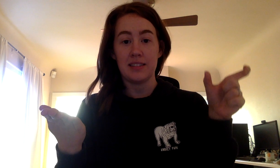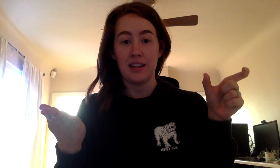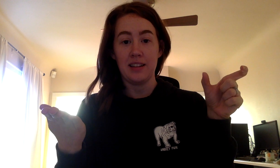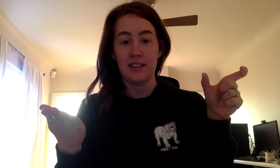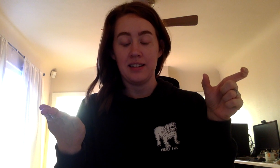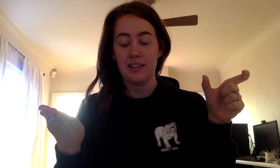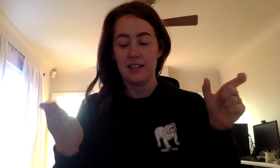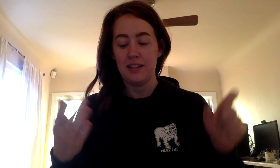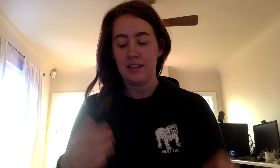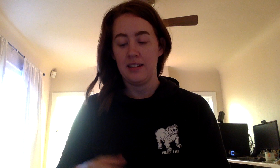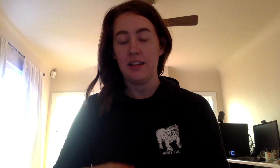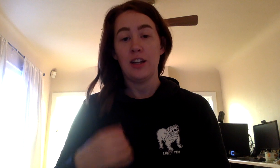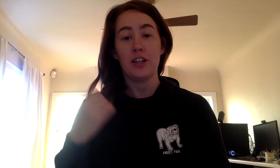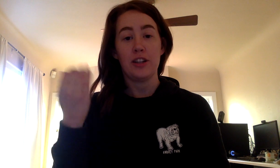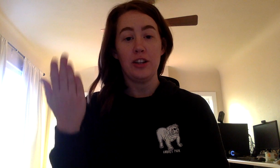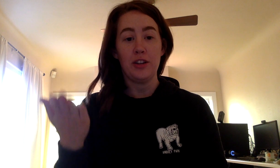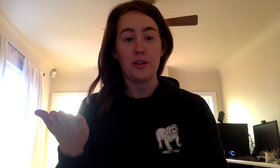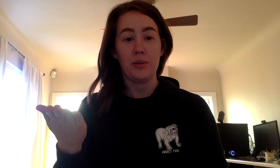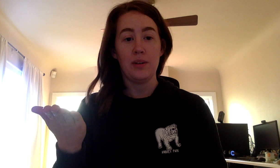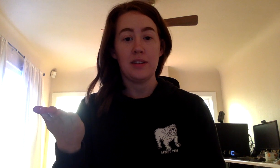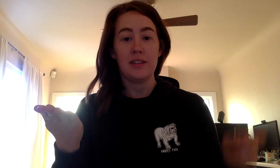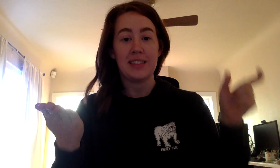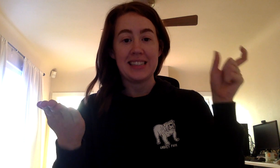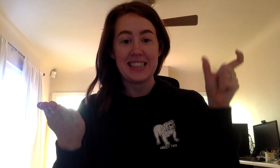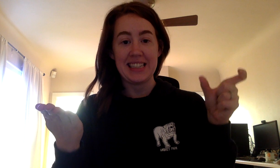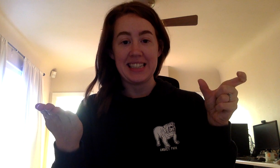t. New, m.